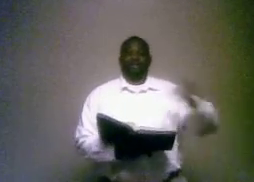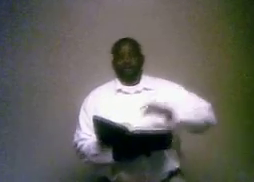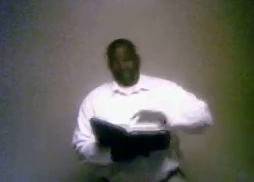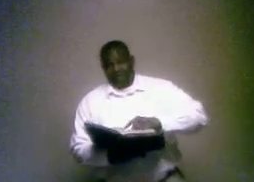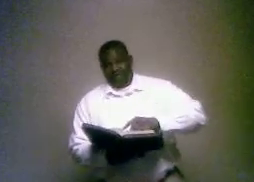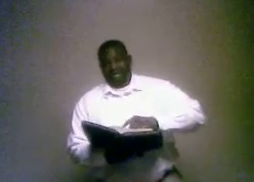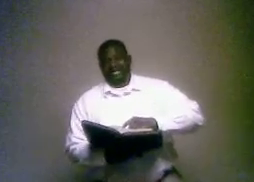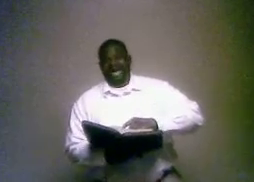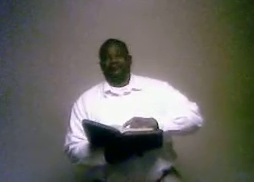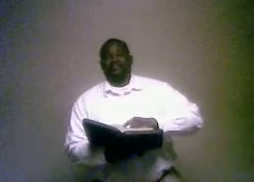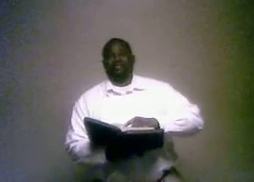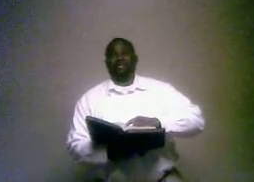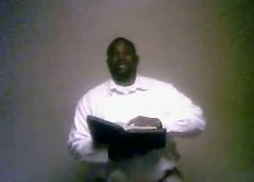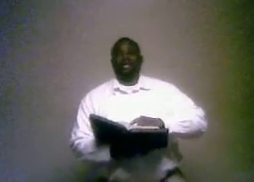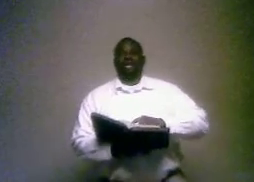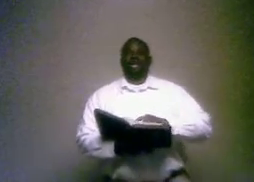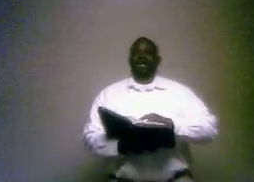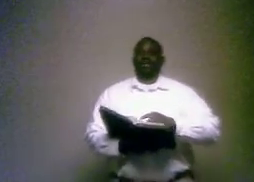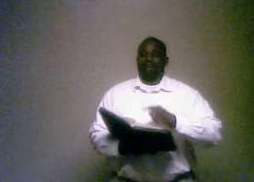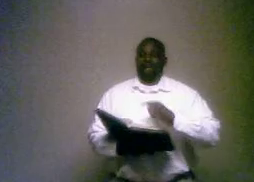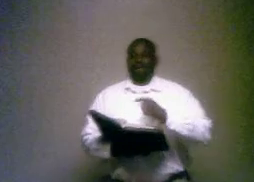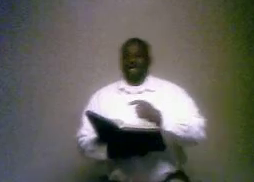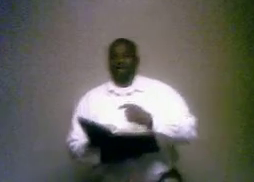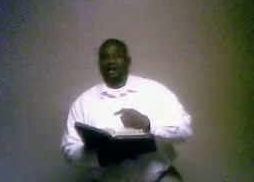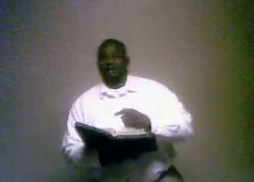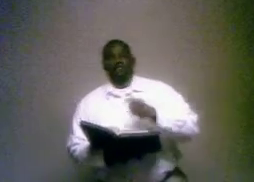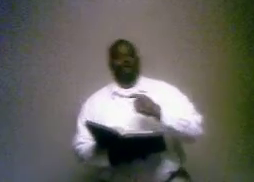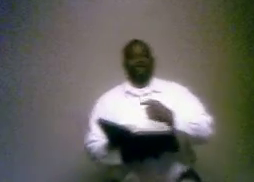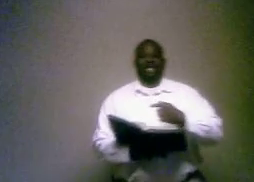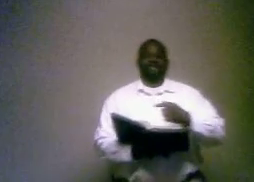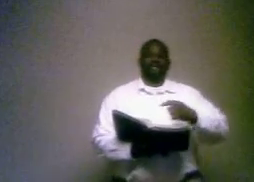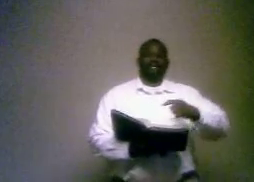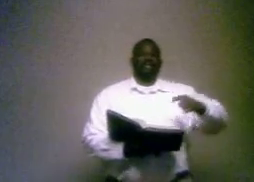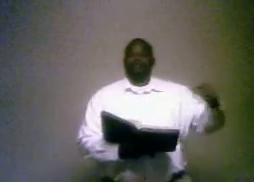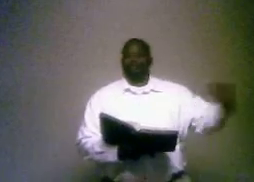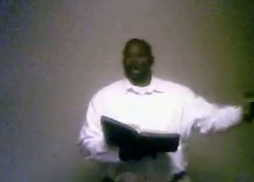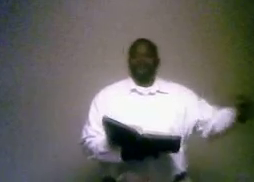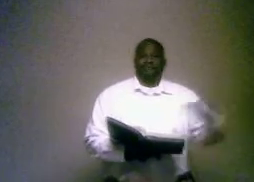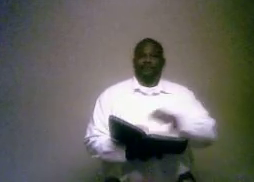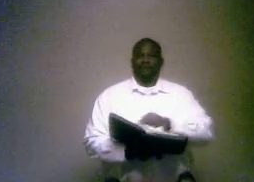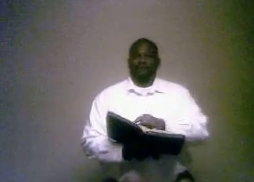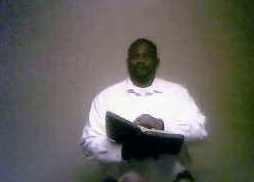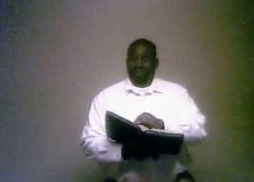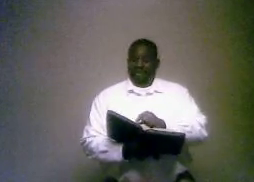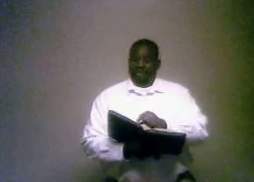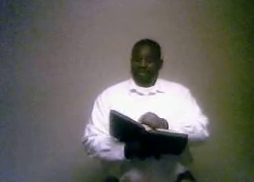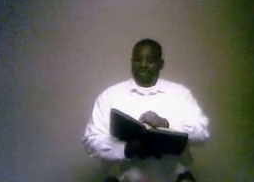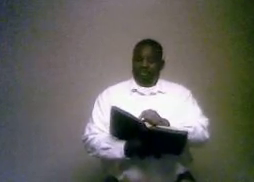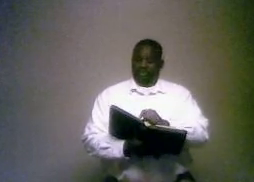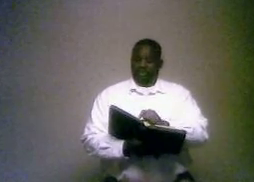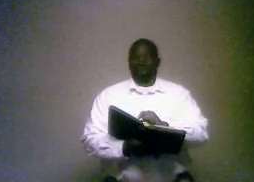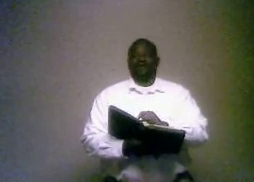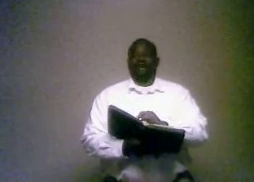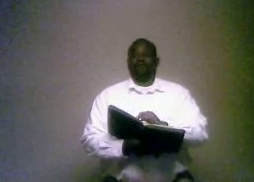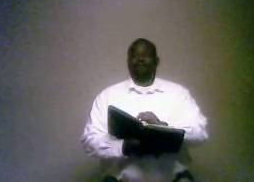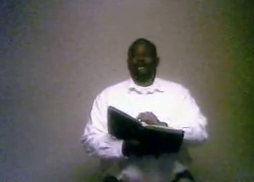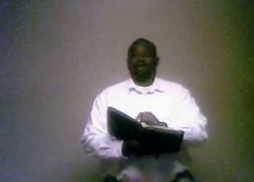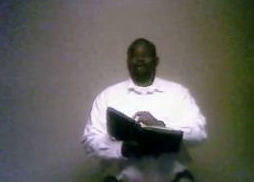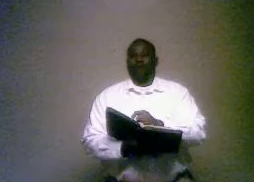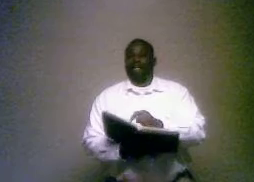Ephesians is after Jesus made the sacrifice and the church came in. Mark is before. So you have to be able to be able to